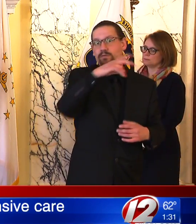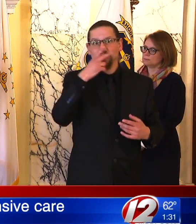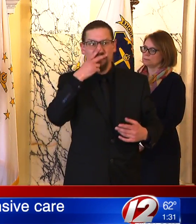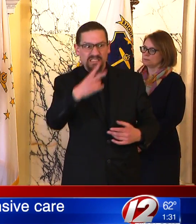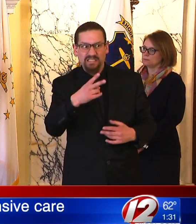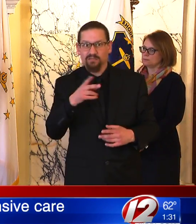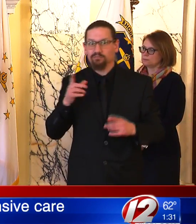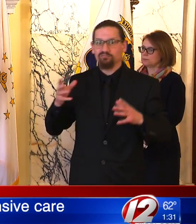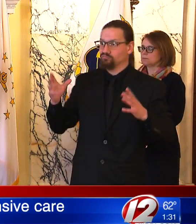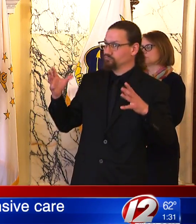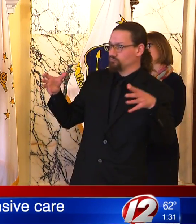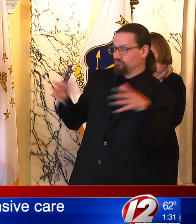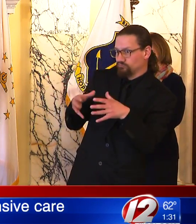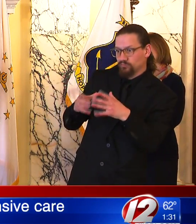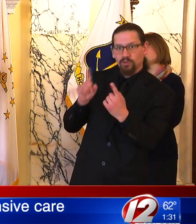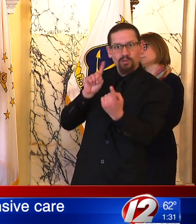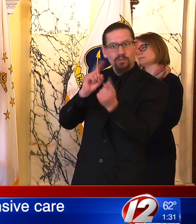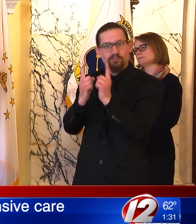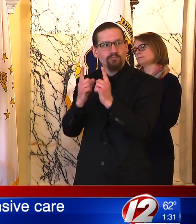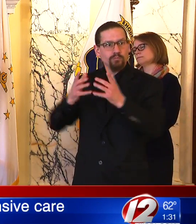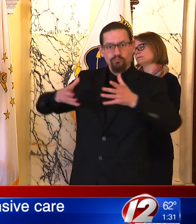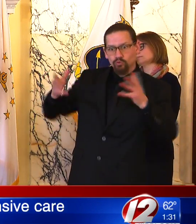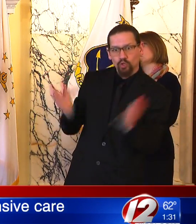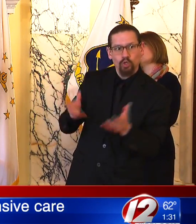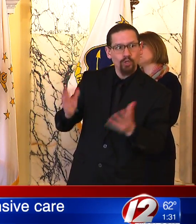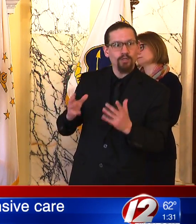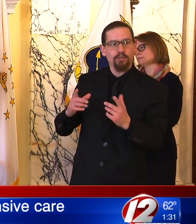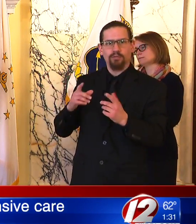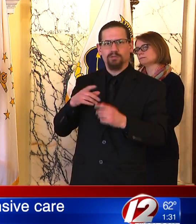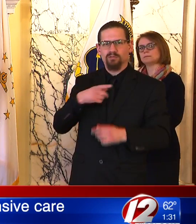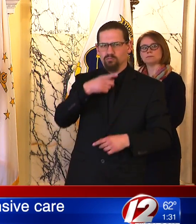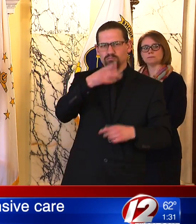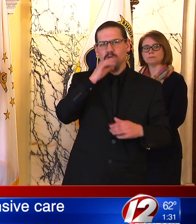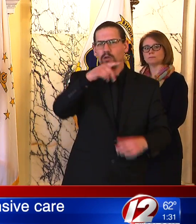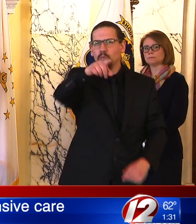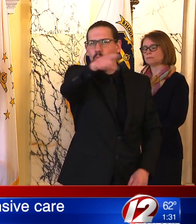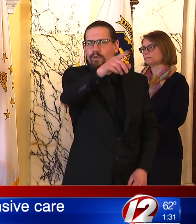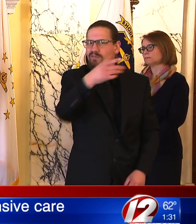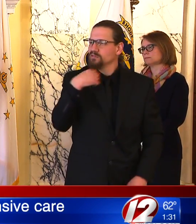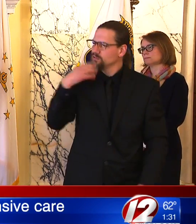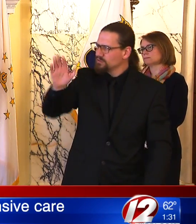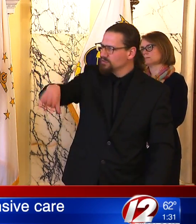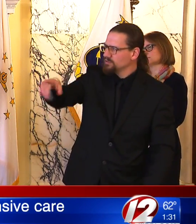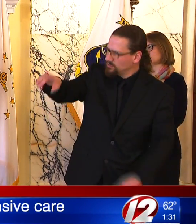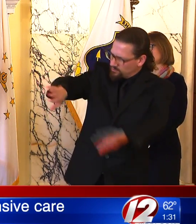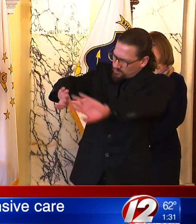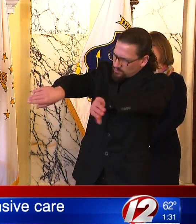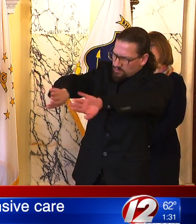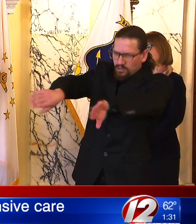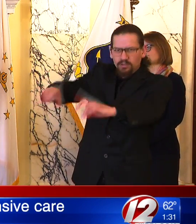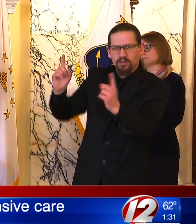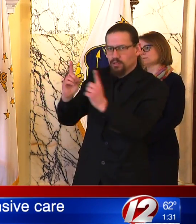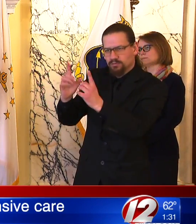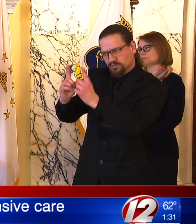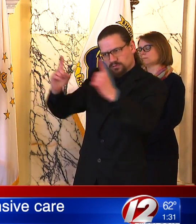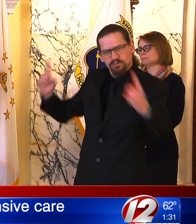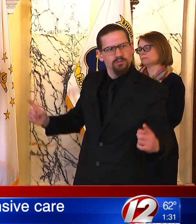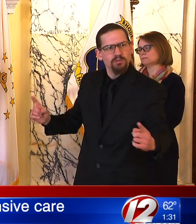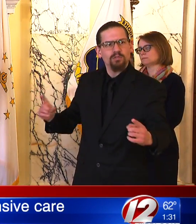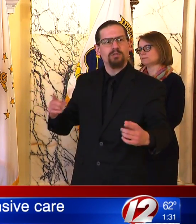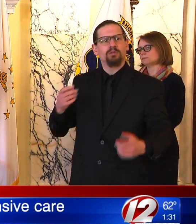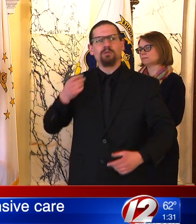All of us can play a role in responding to what we have before us, and it requires a change in our